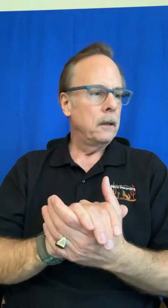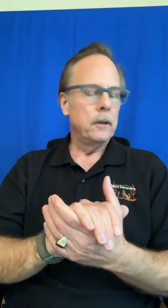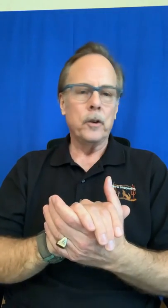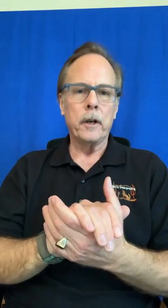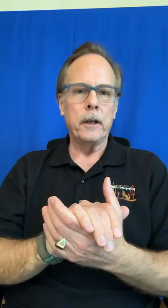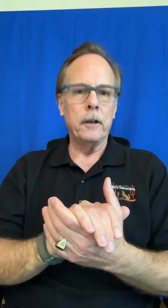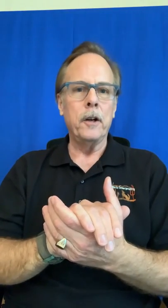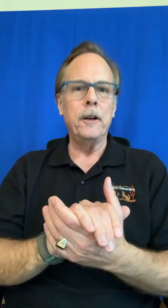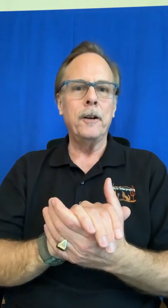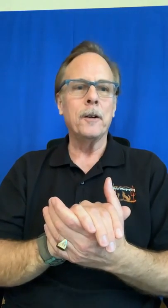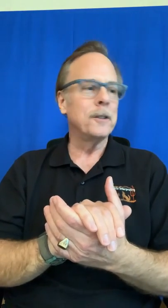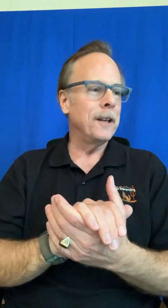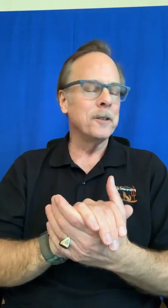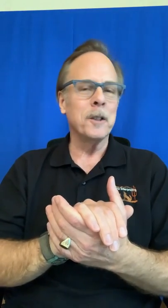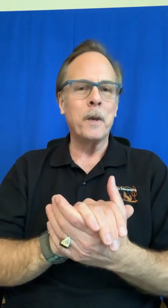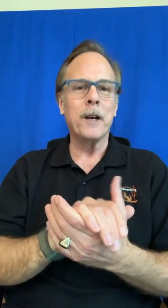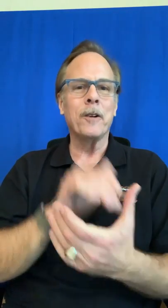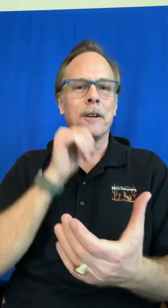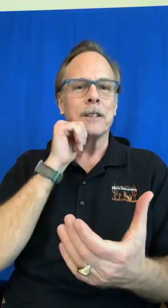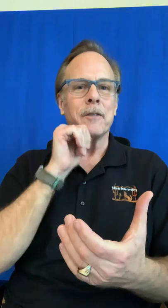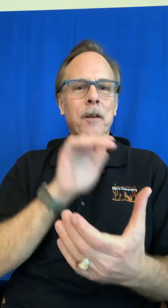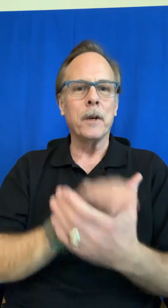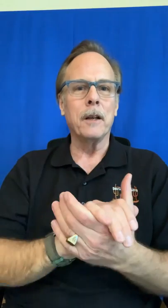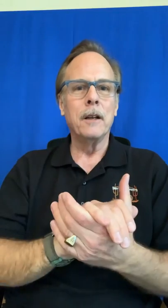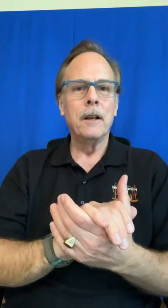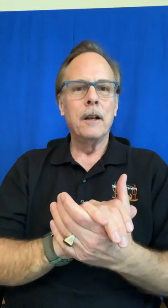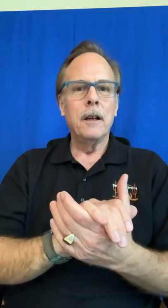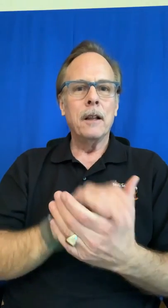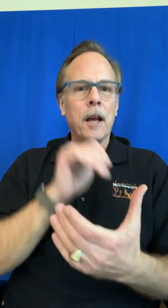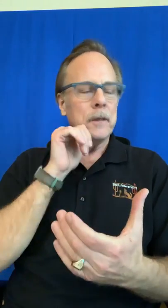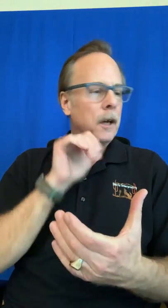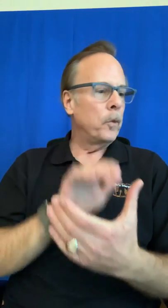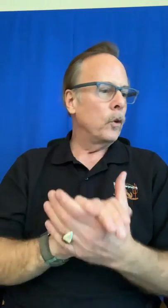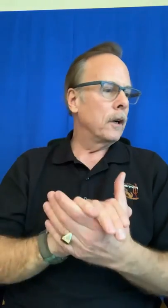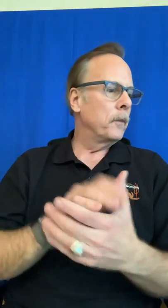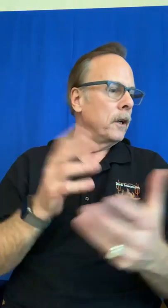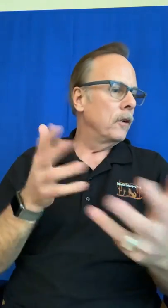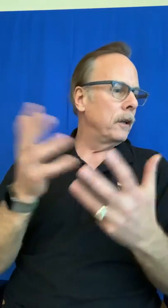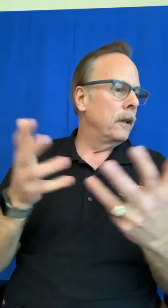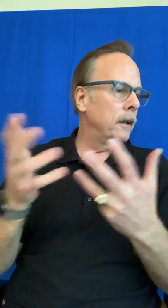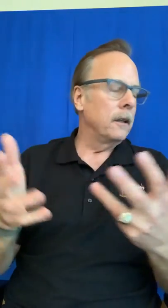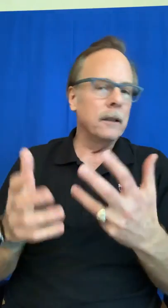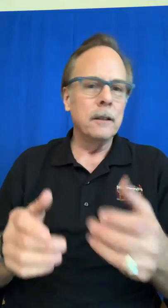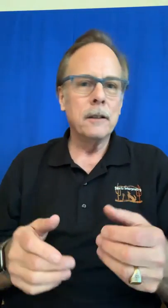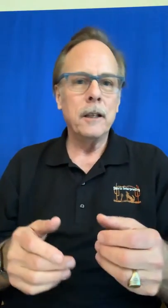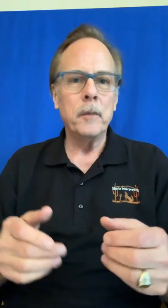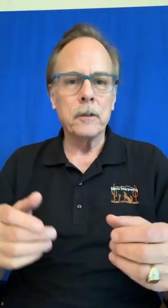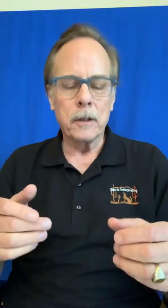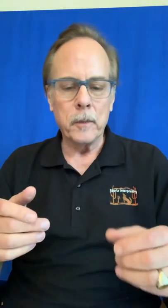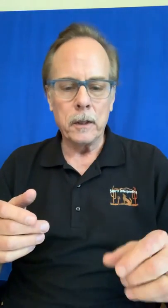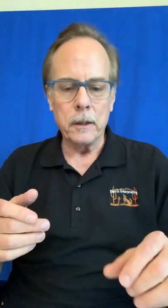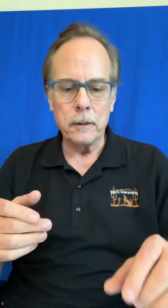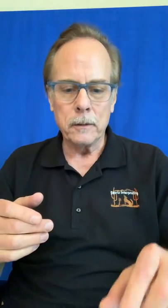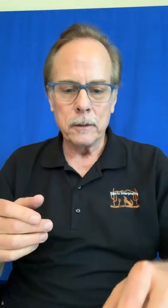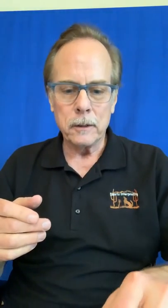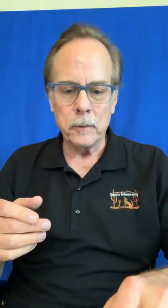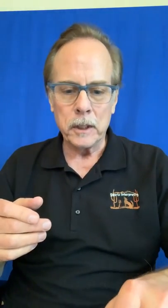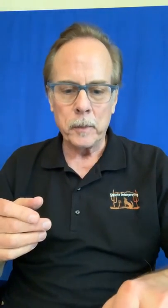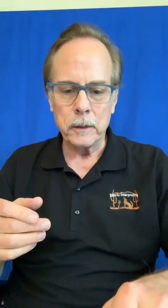you're gonna hear your sounds in the background because I've got my laptop on and I'm hearing emails coming in because I'm expecting